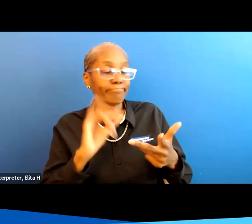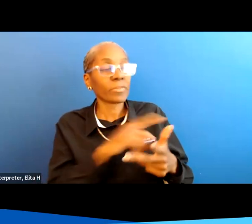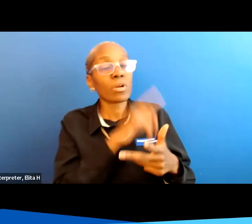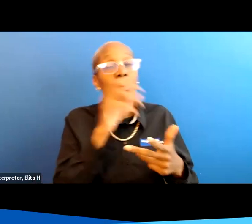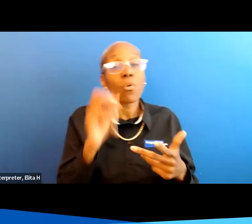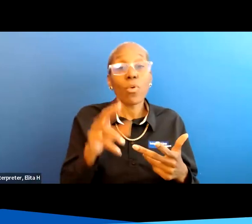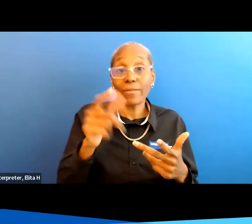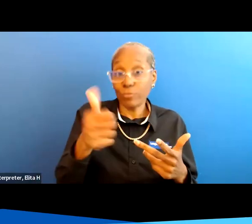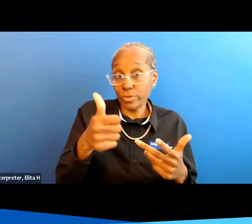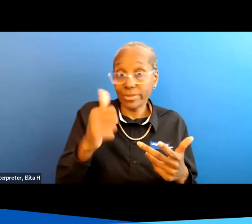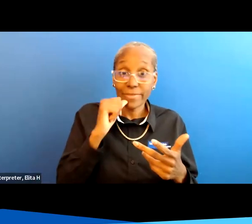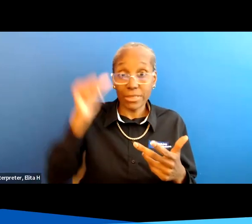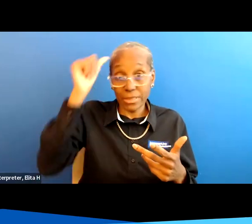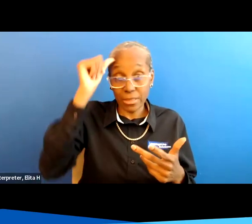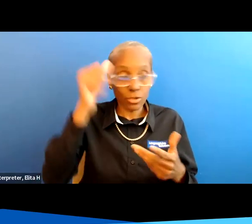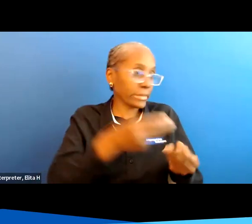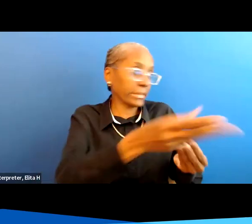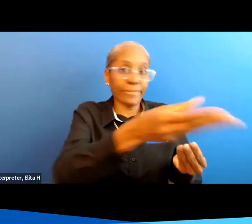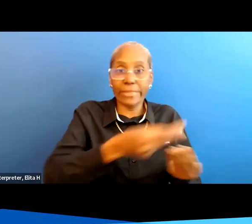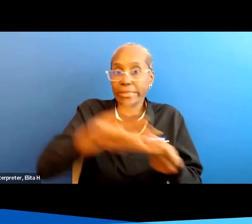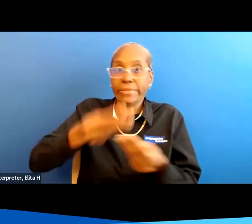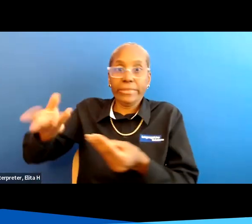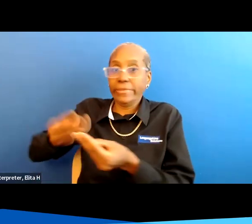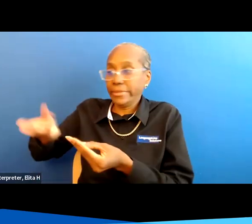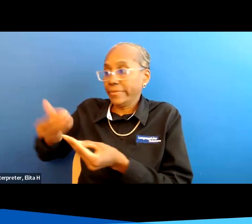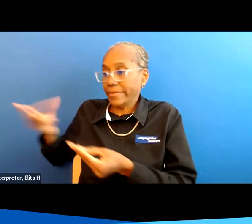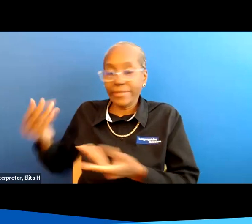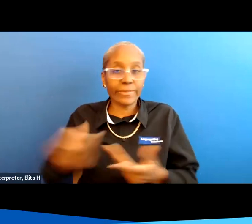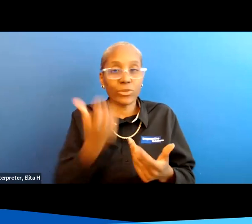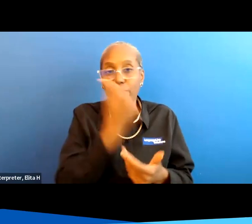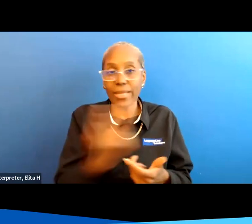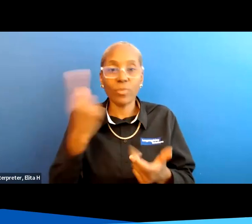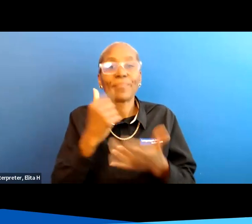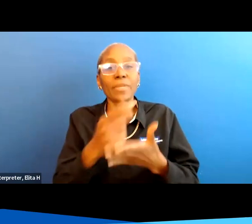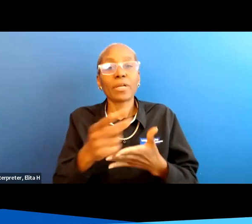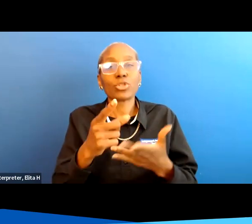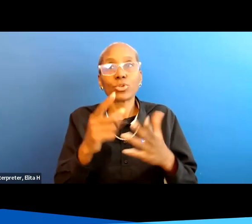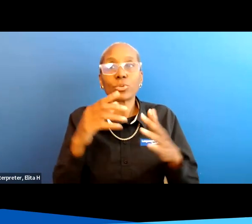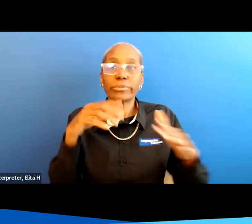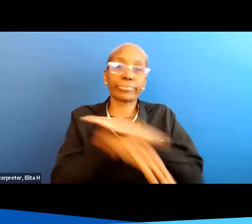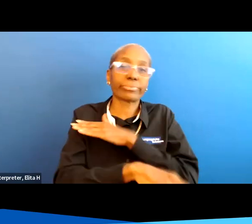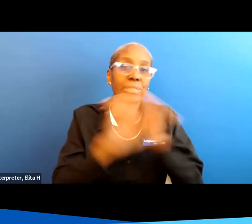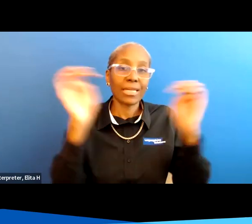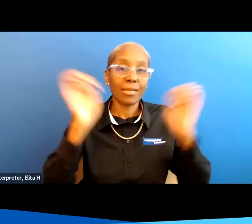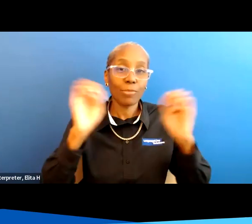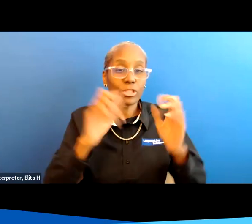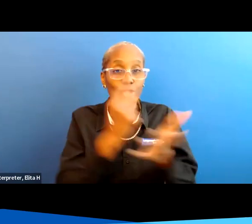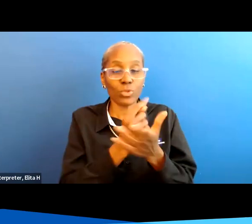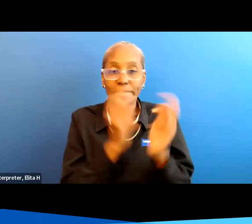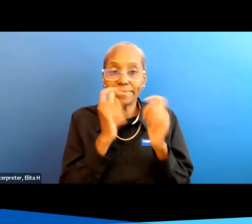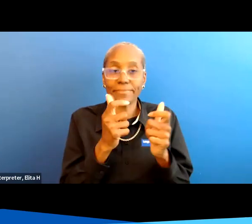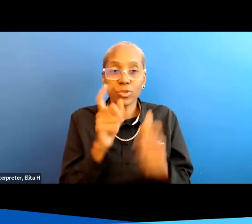if you're an adult just hand these out to everybody so that that helps get you the emergency treatments that you need